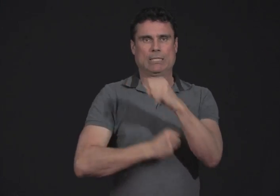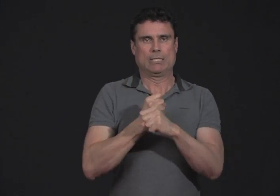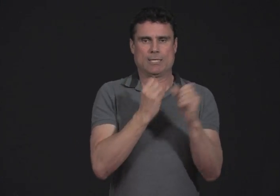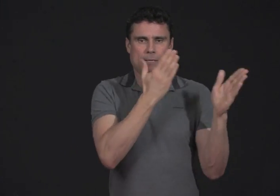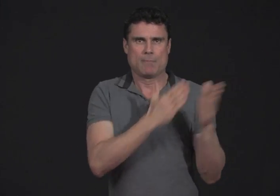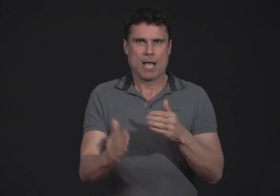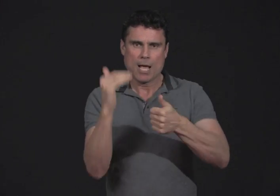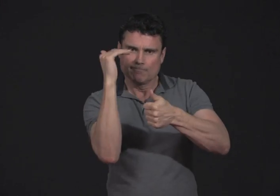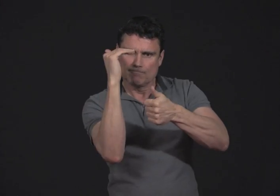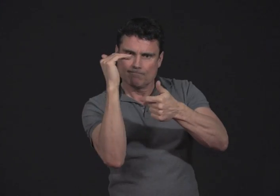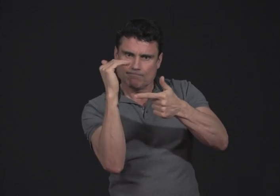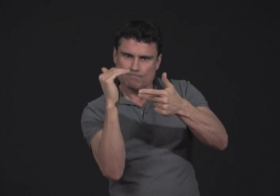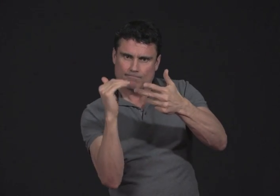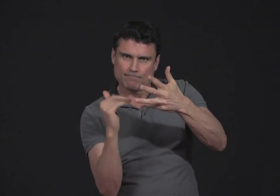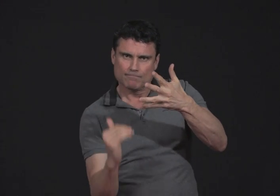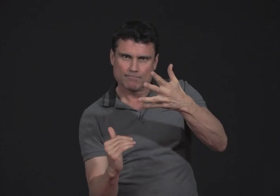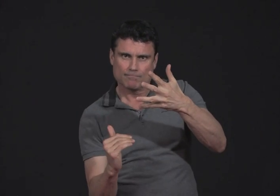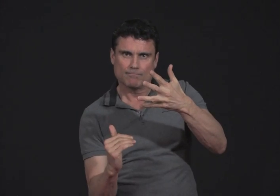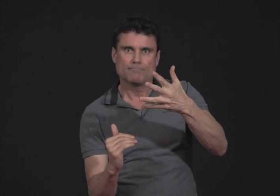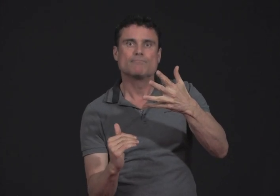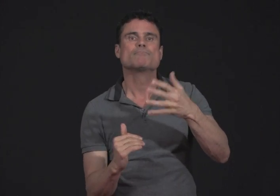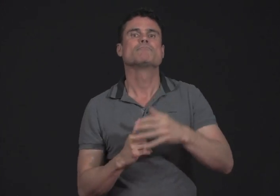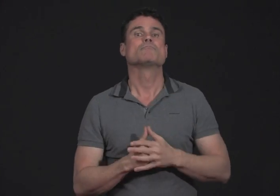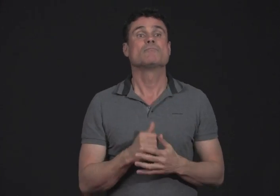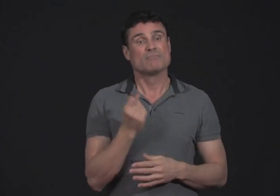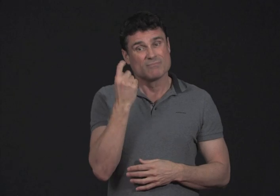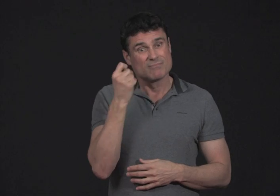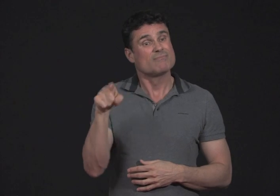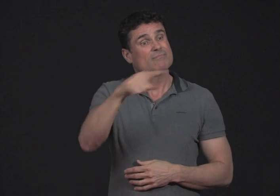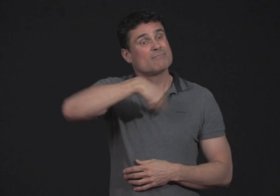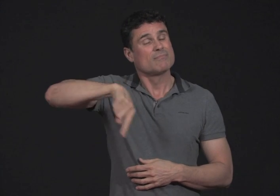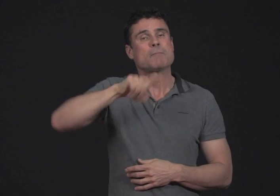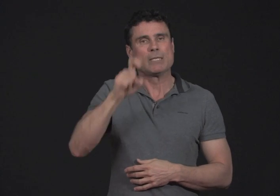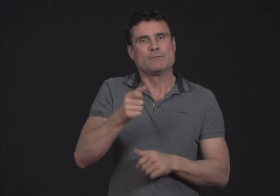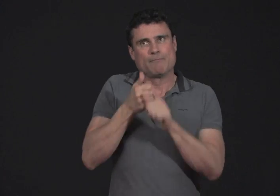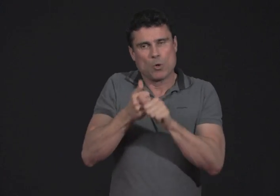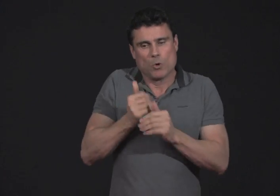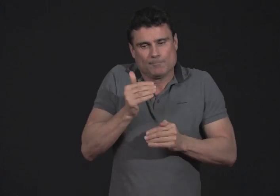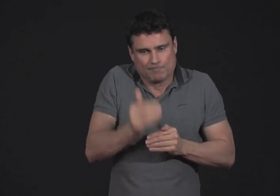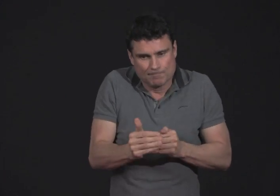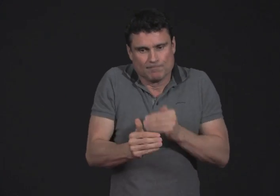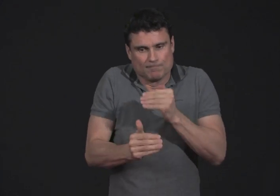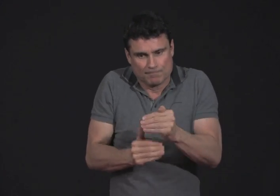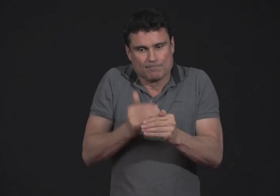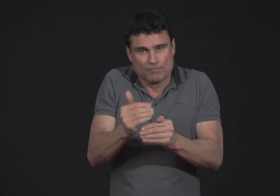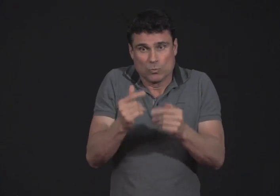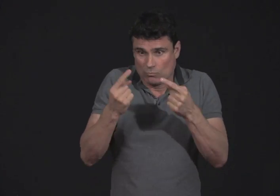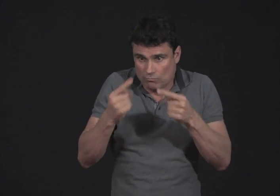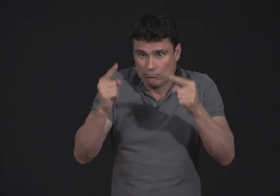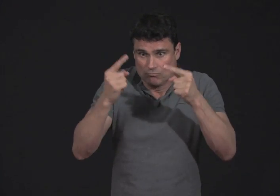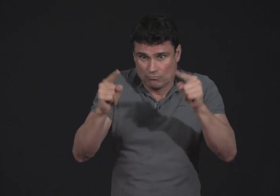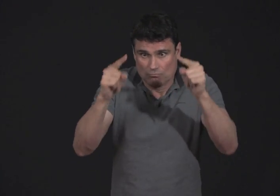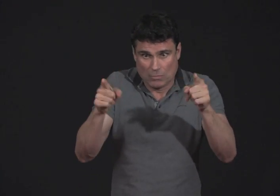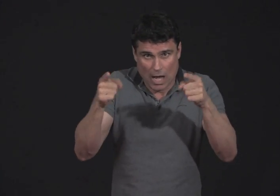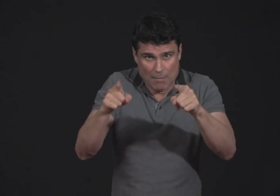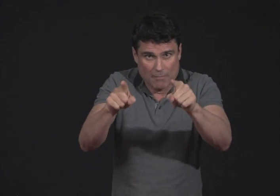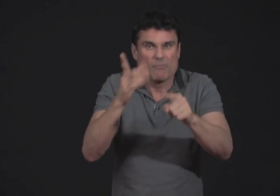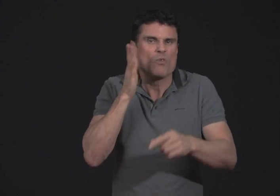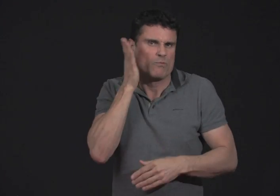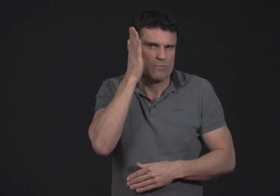There's a three-year plan that we have to follow through all the steps. As each process is successful, the services